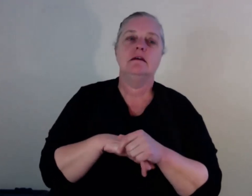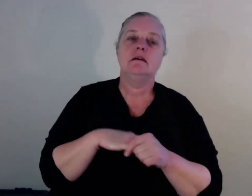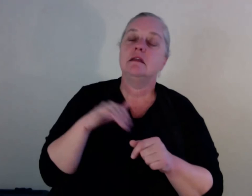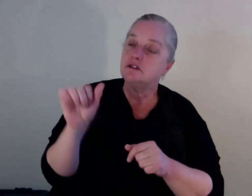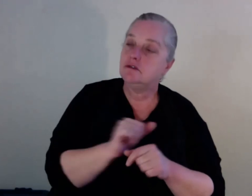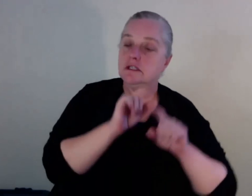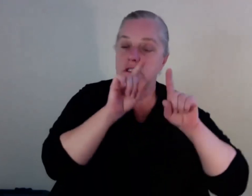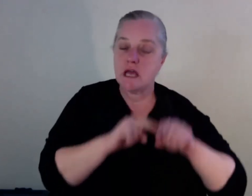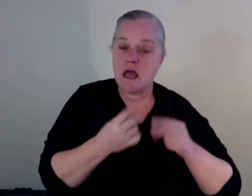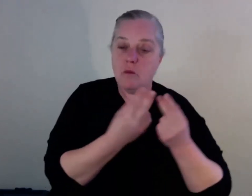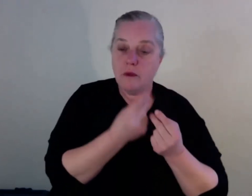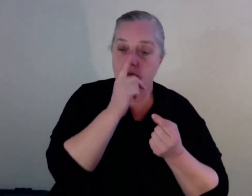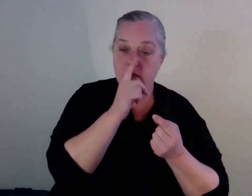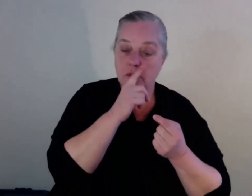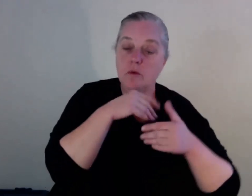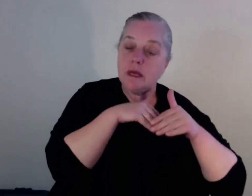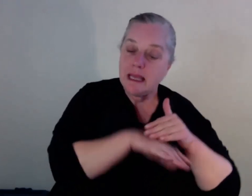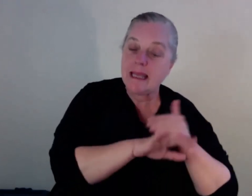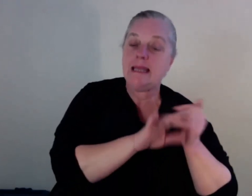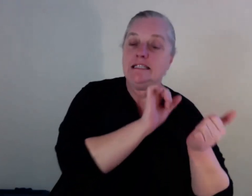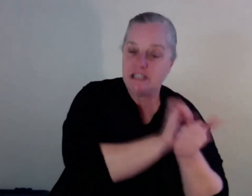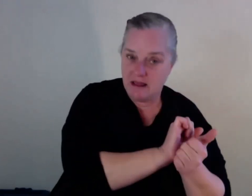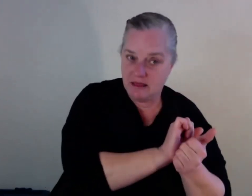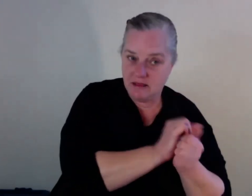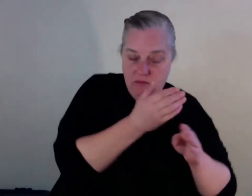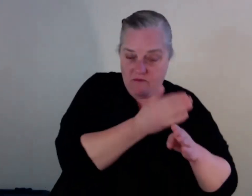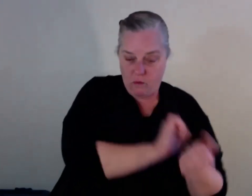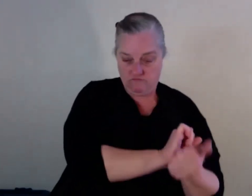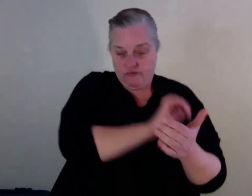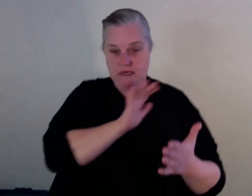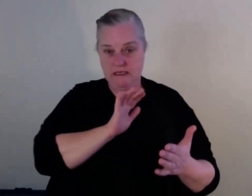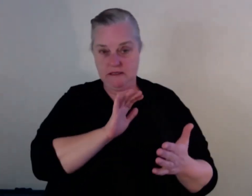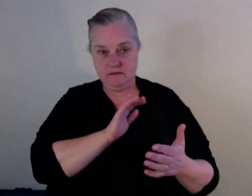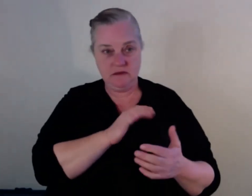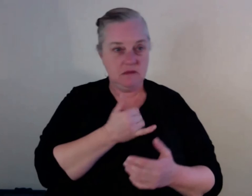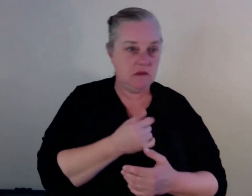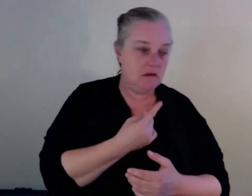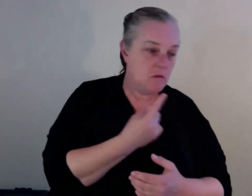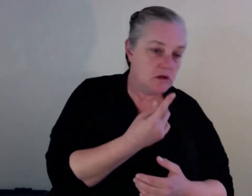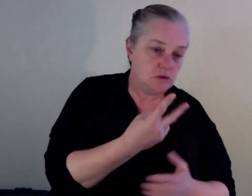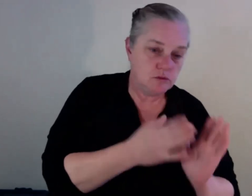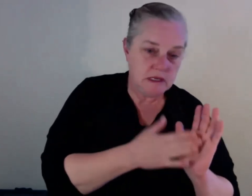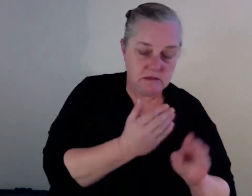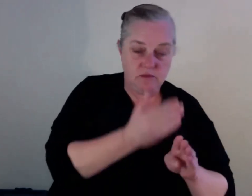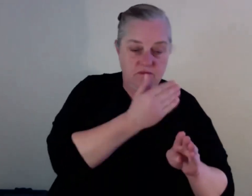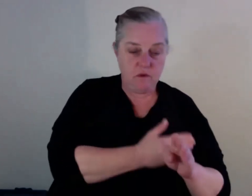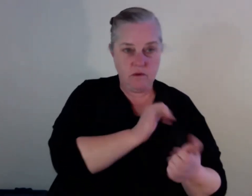at least a month and a half before to teach them about getting outside. Not a day before to give them 500